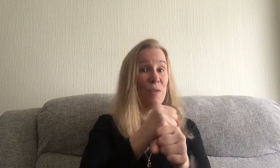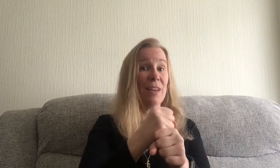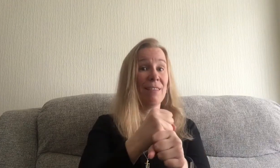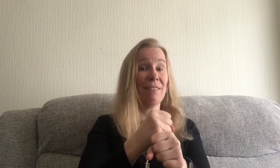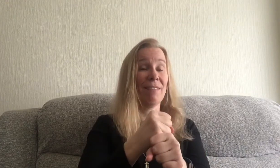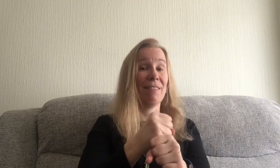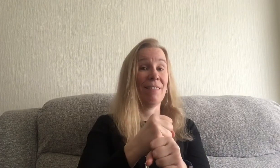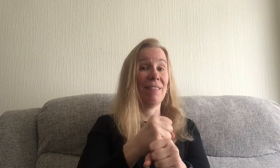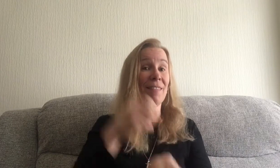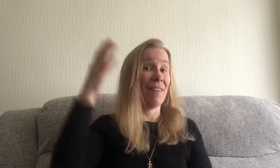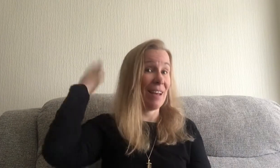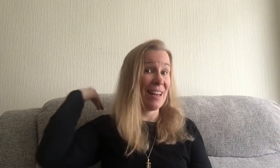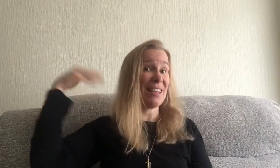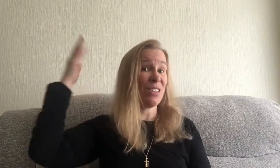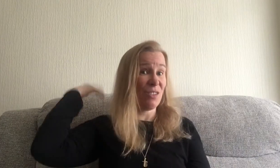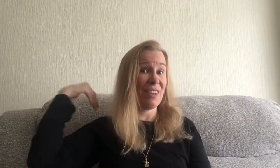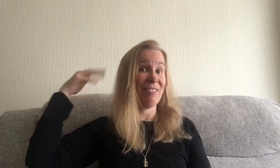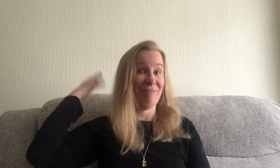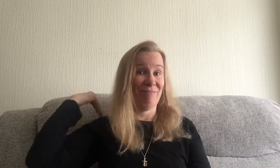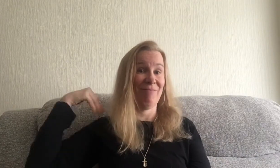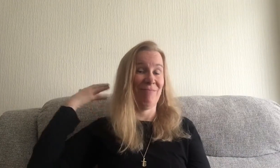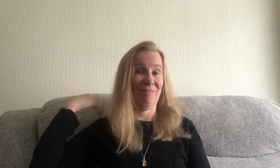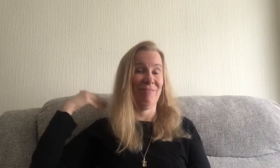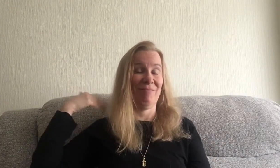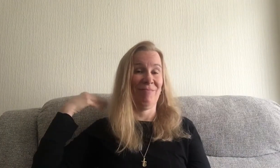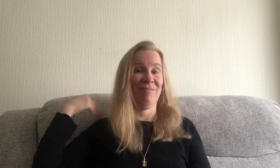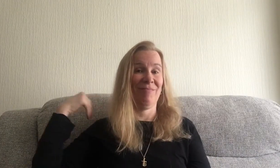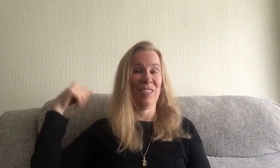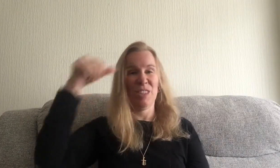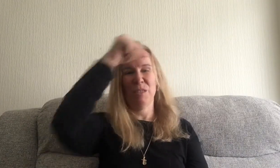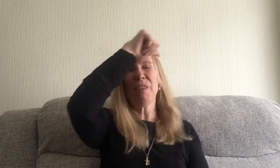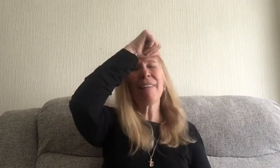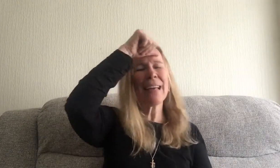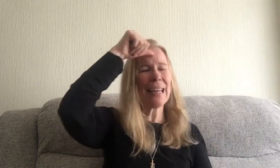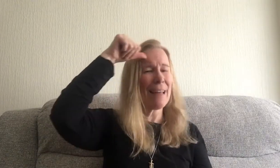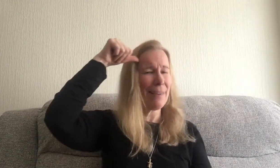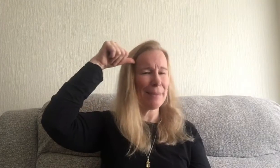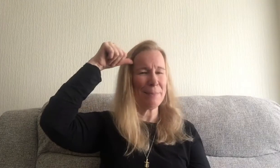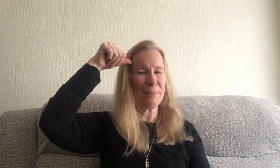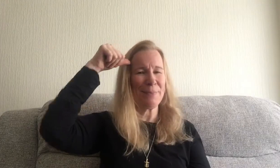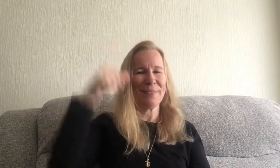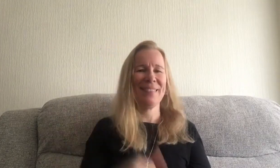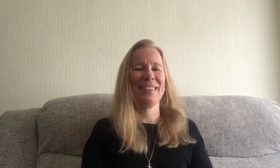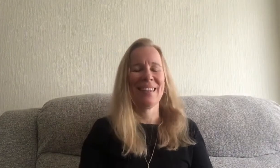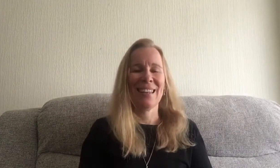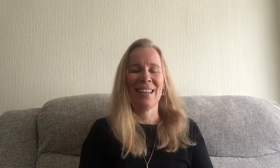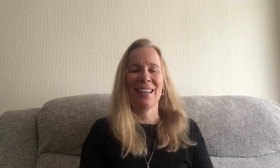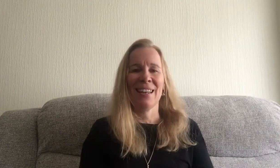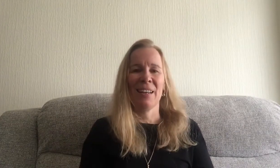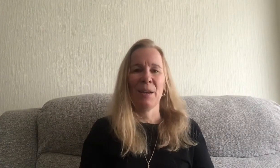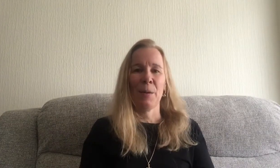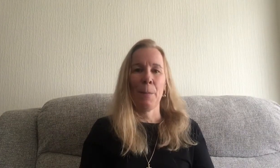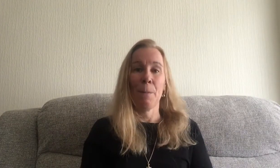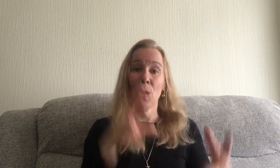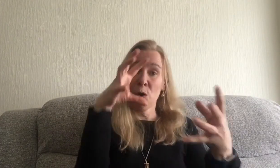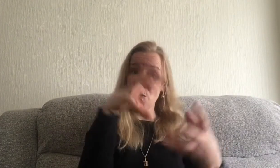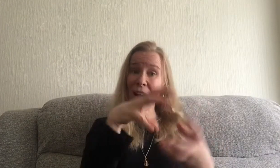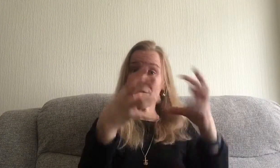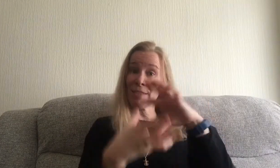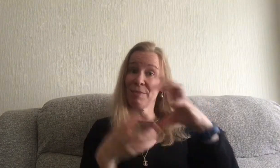and history very clever craft craft